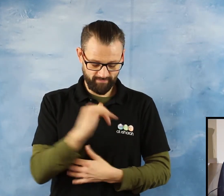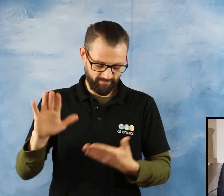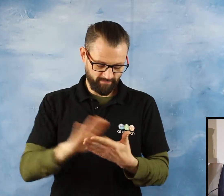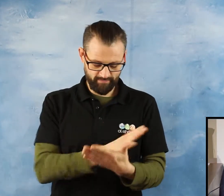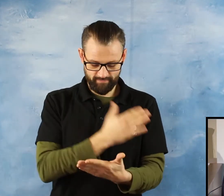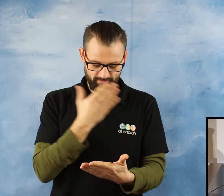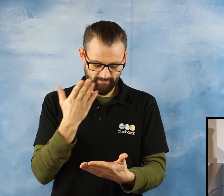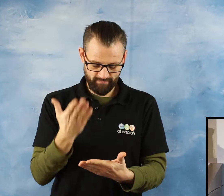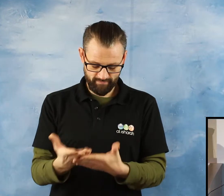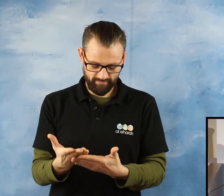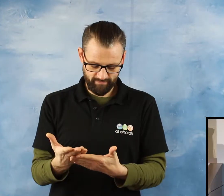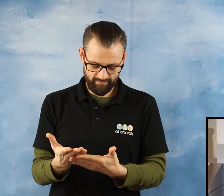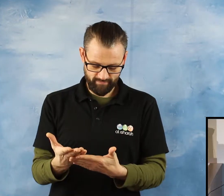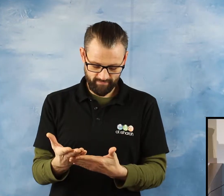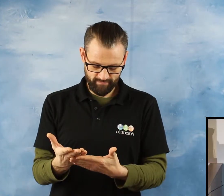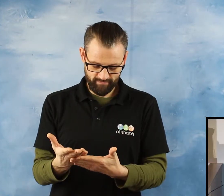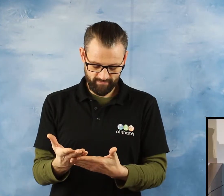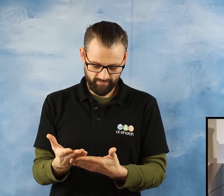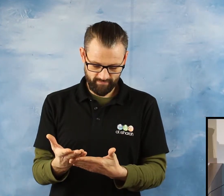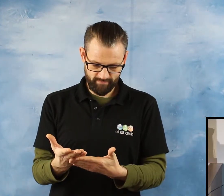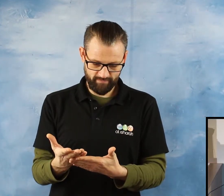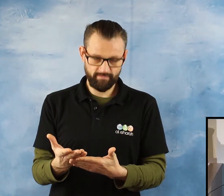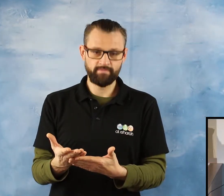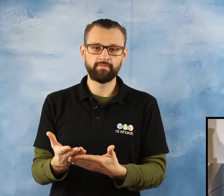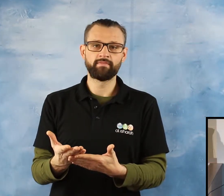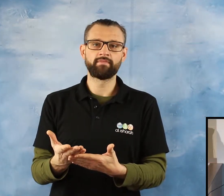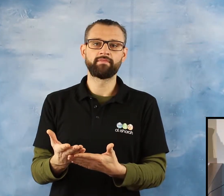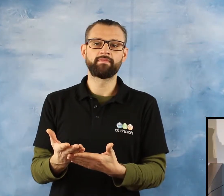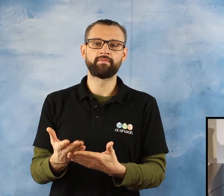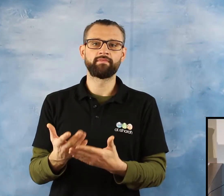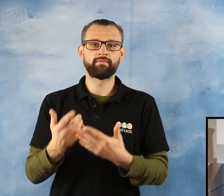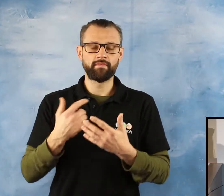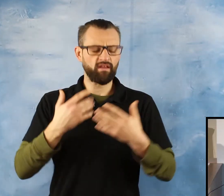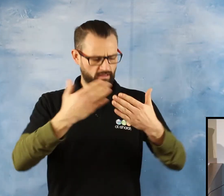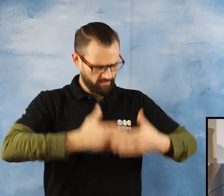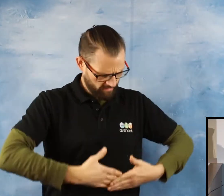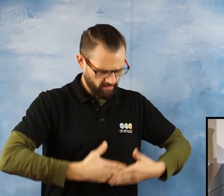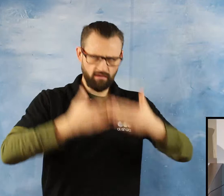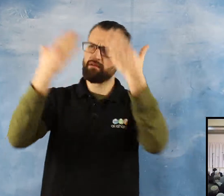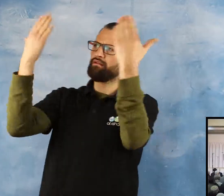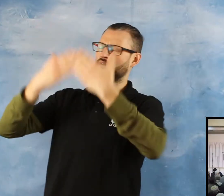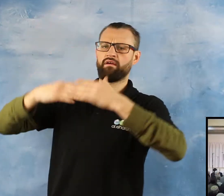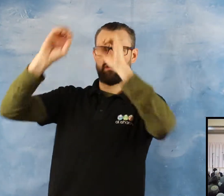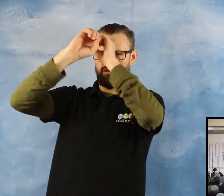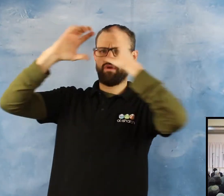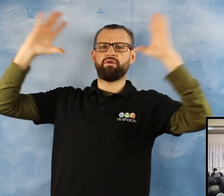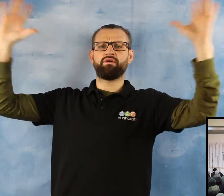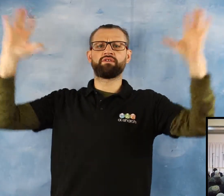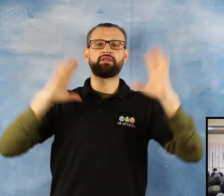So he created this day and night concept who will take opportunity of the day and night to